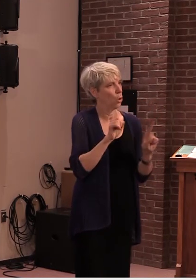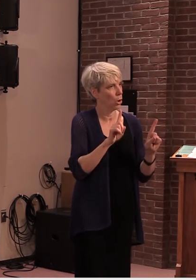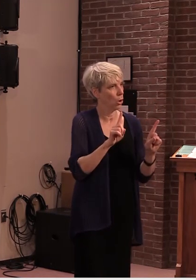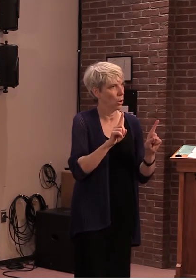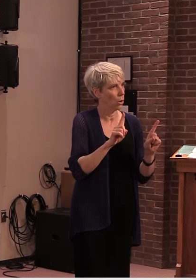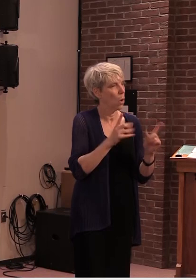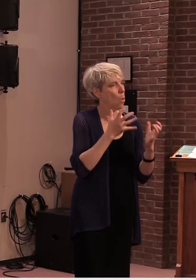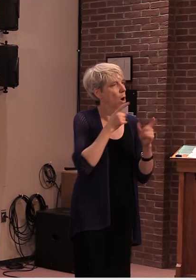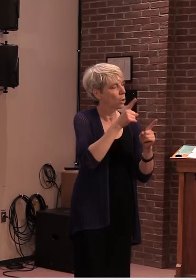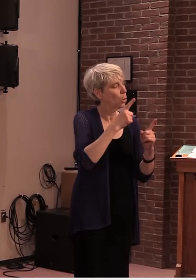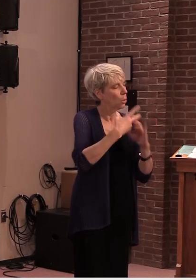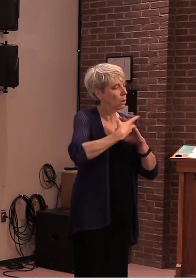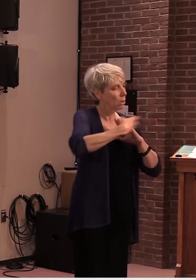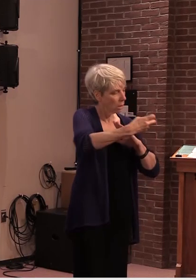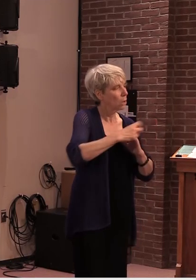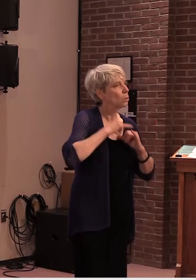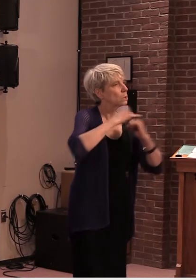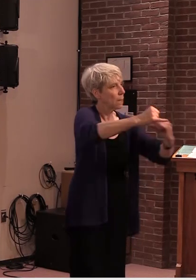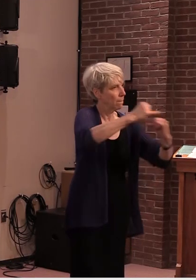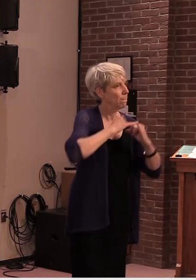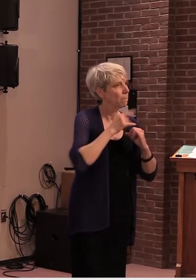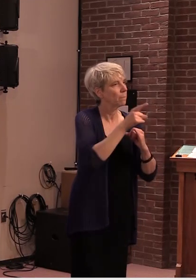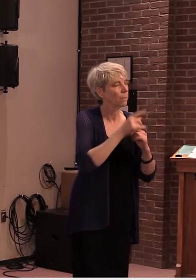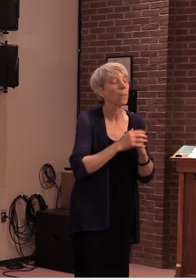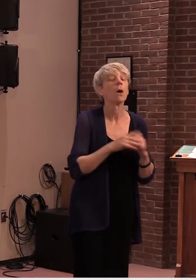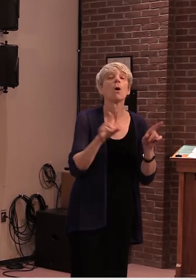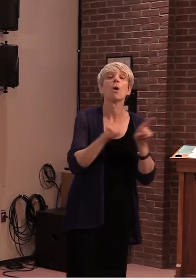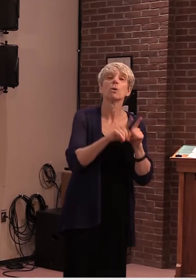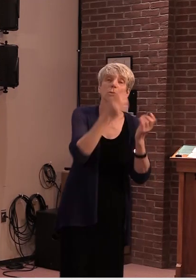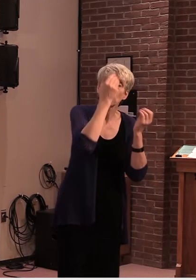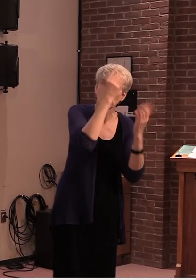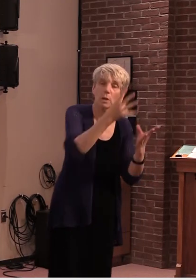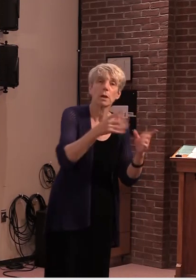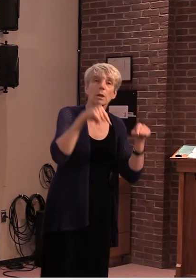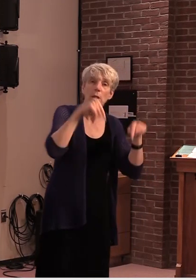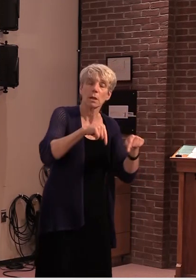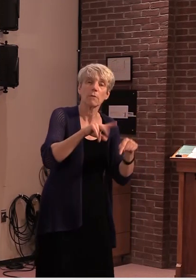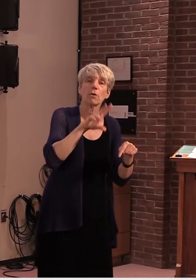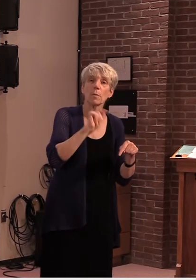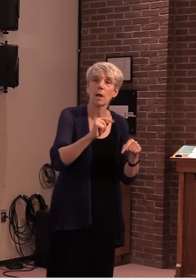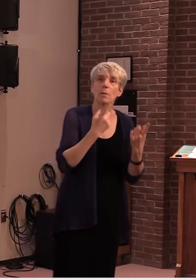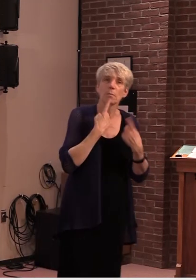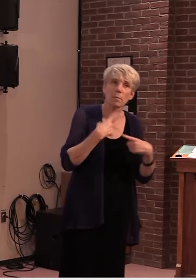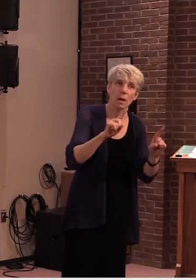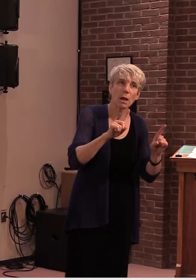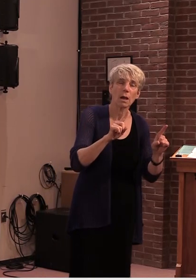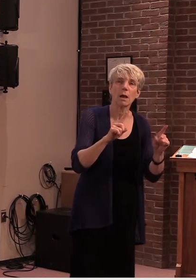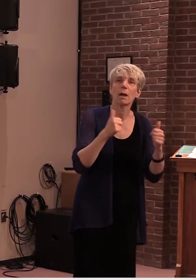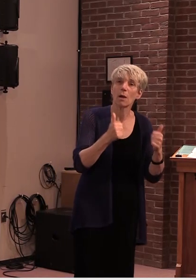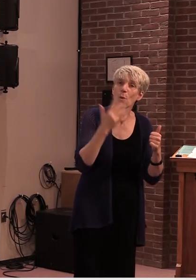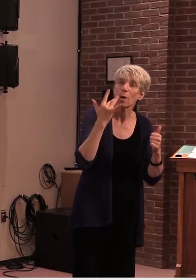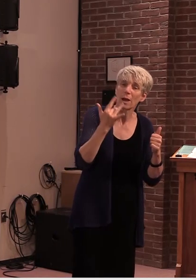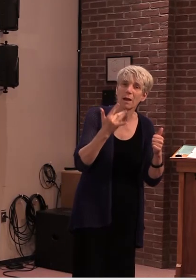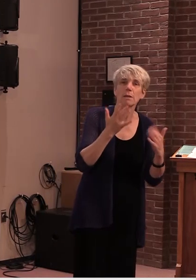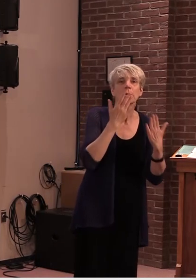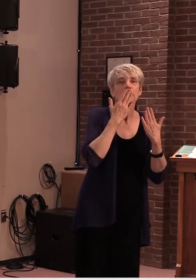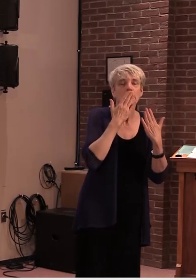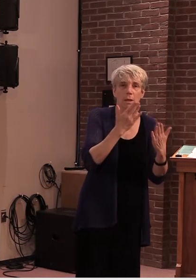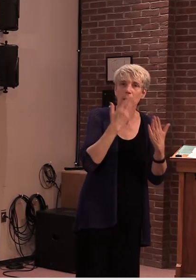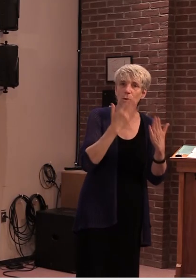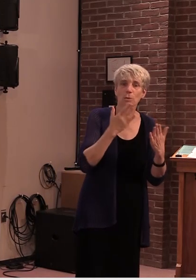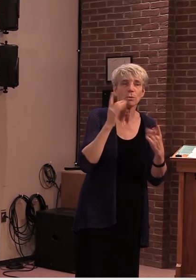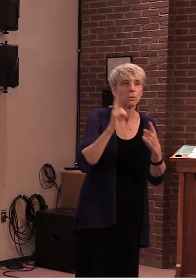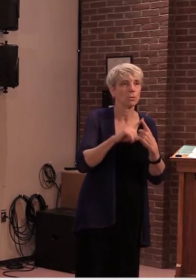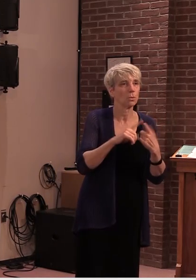by Governor Scott. I also shared that we are successful as we are thanks in a large